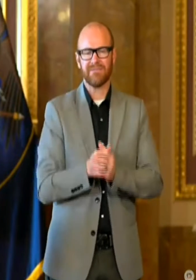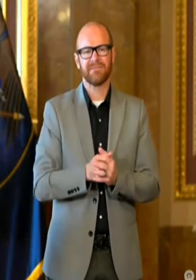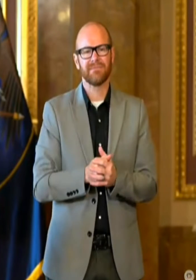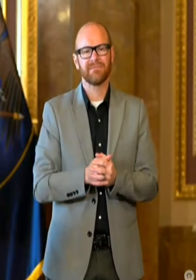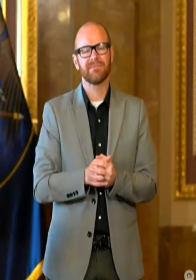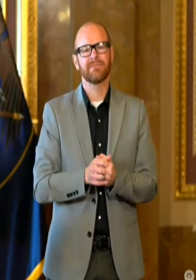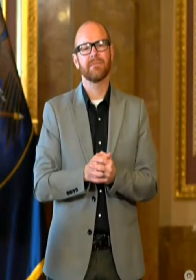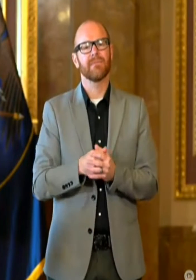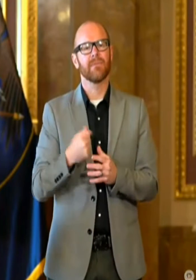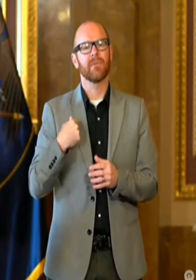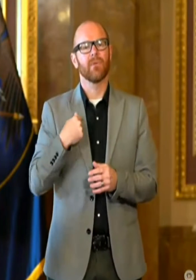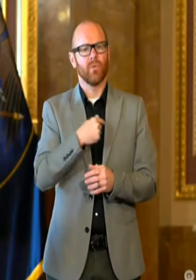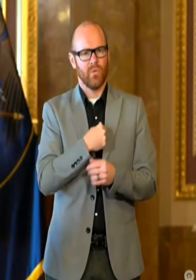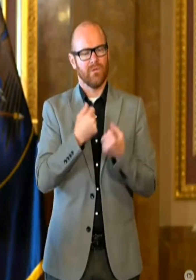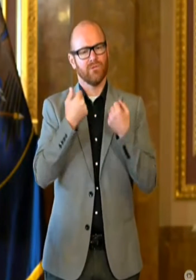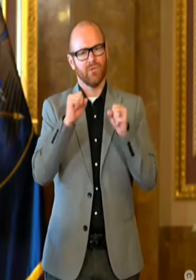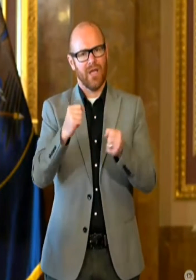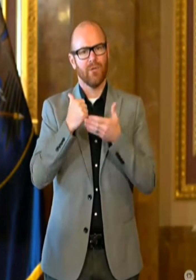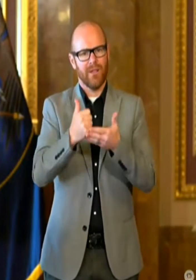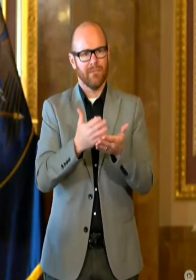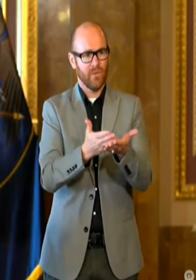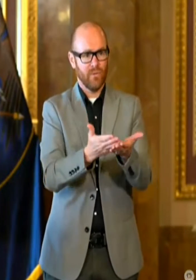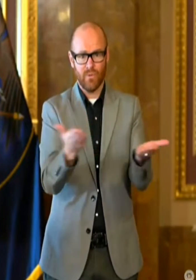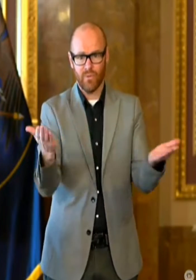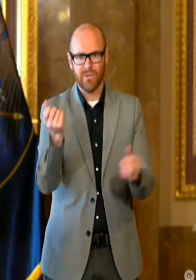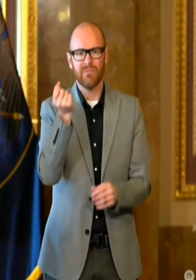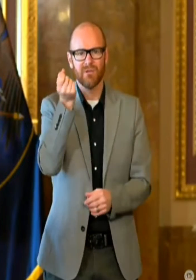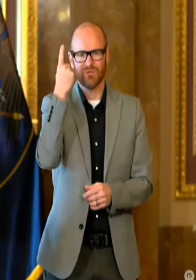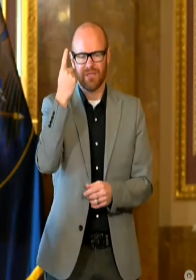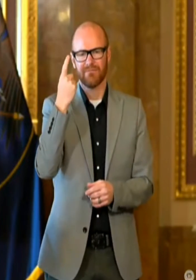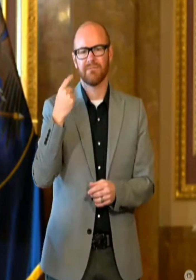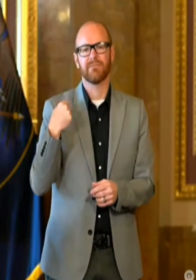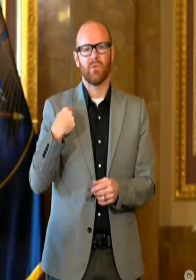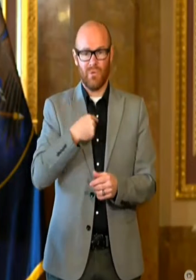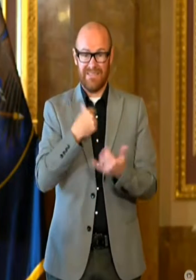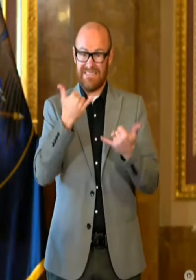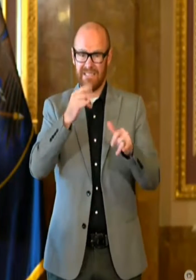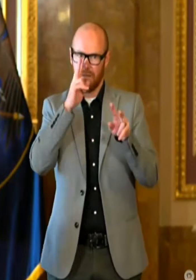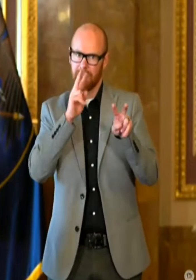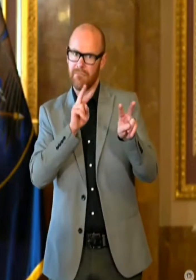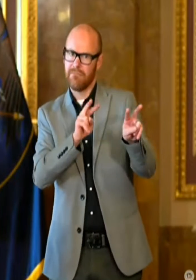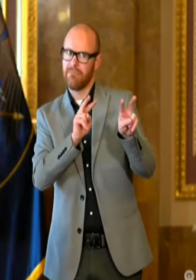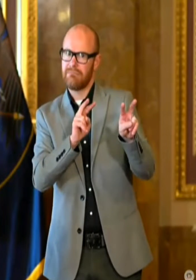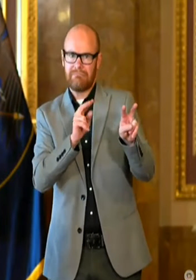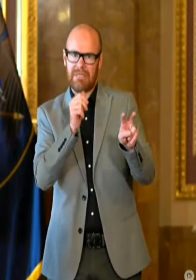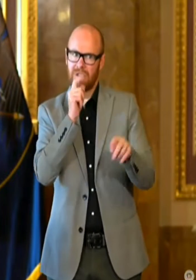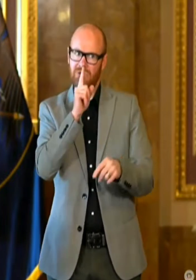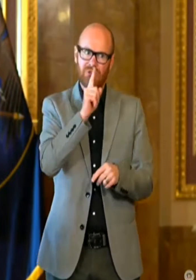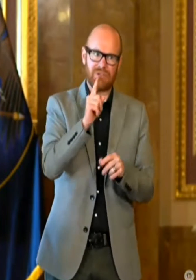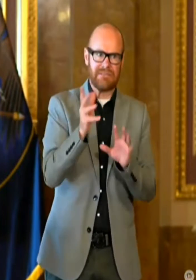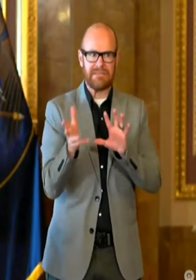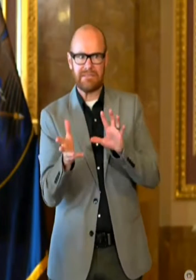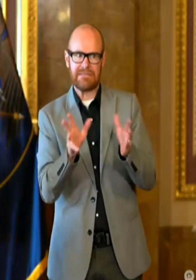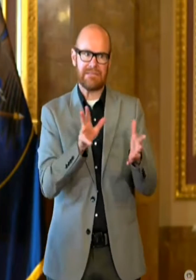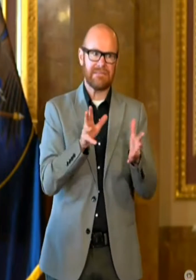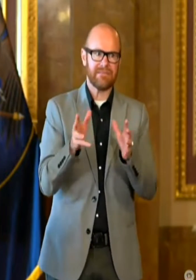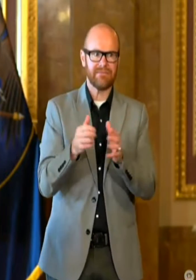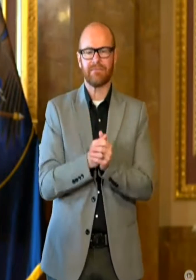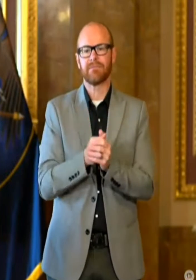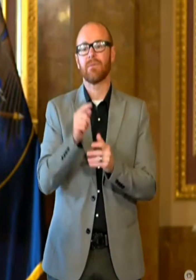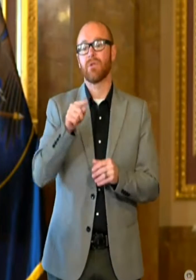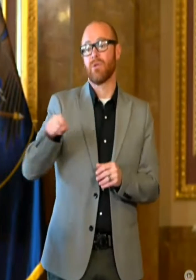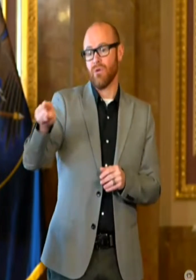We're trying to help you understand that we're dealing with probabilities here. You're more likely to be protected from severe